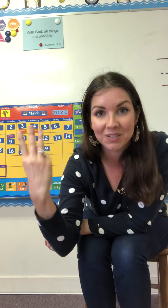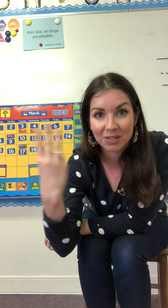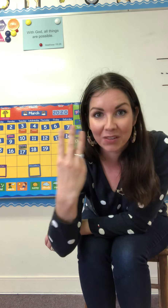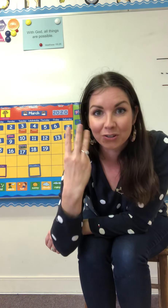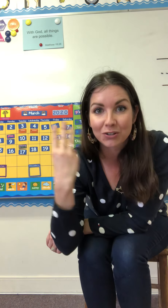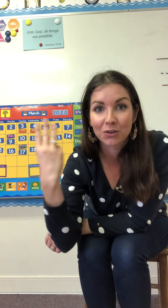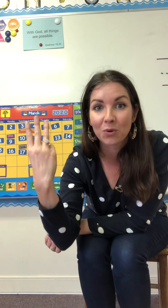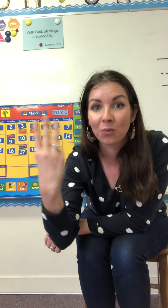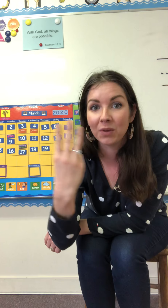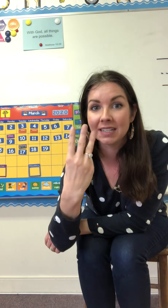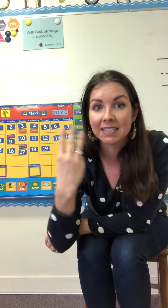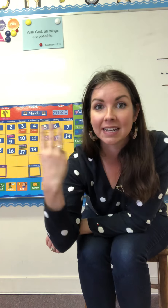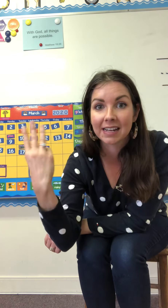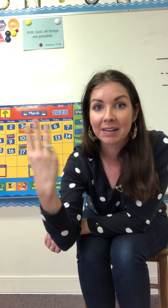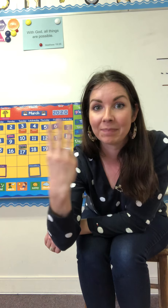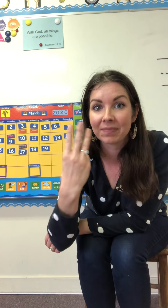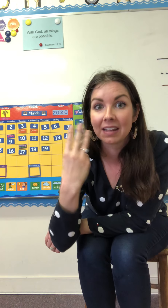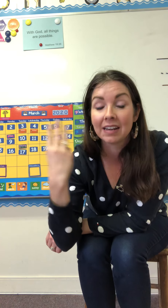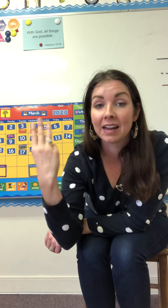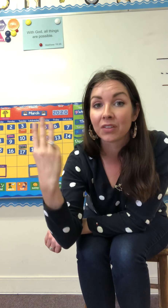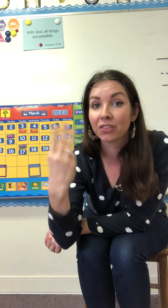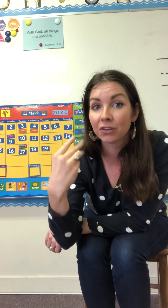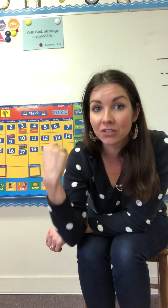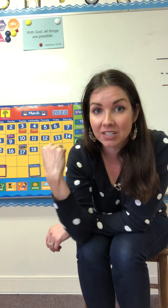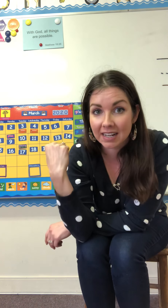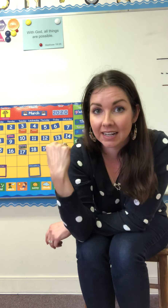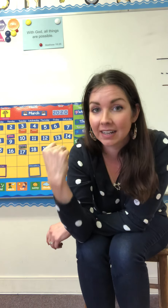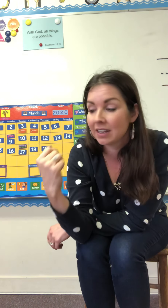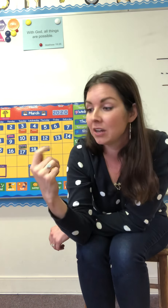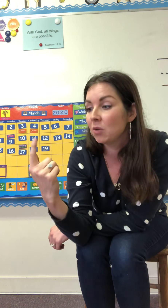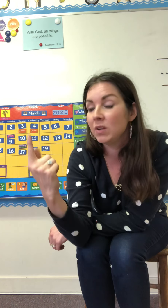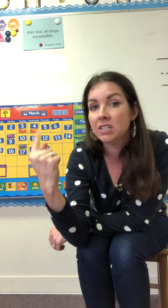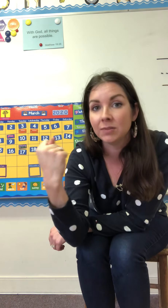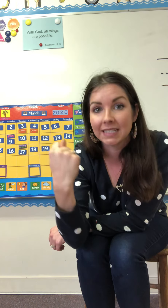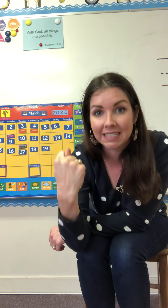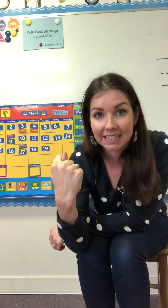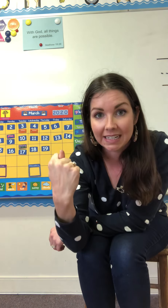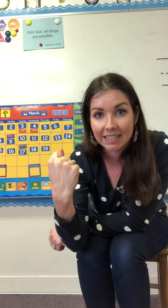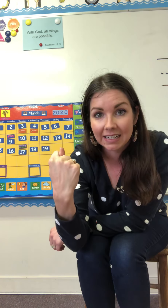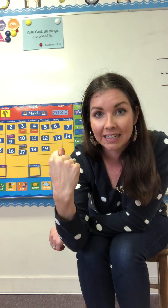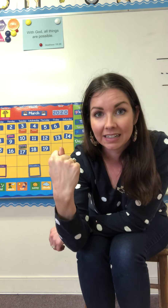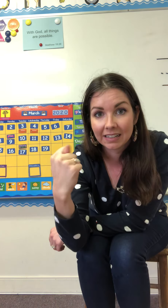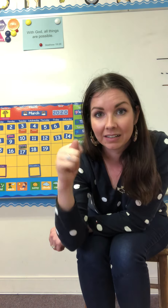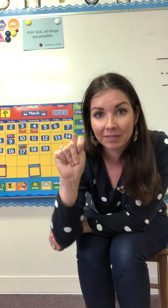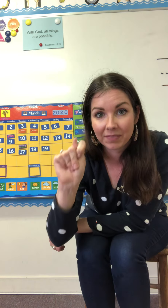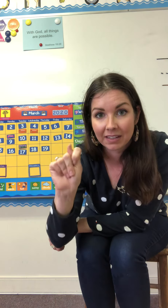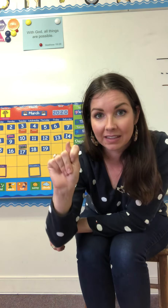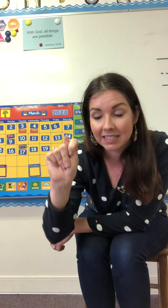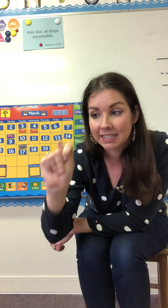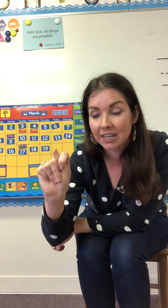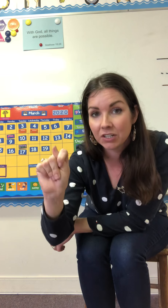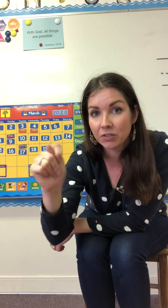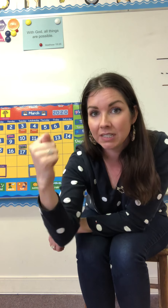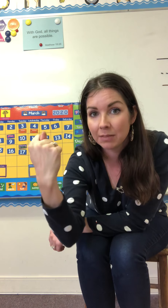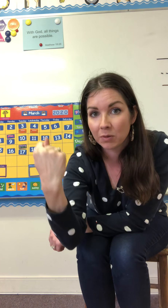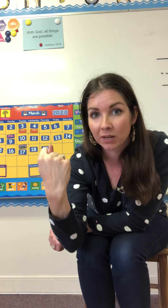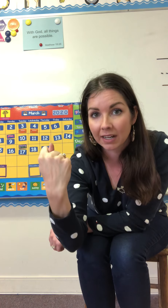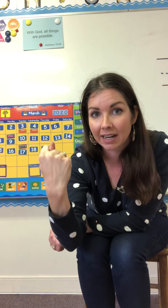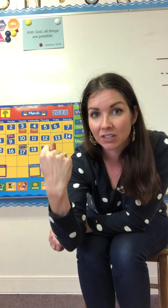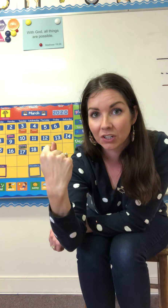do another circle Wednesday now Thursday we do a T this is how you do a T but we're gonna kind of turn